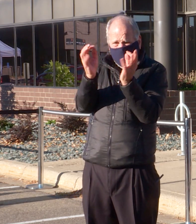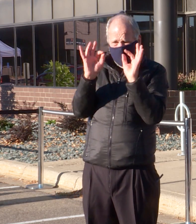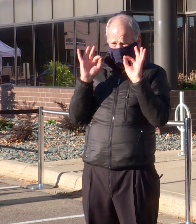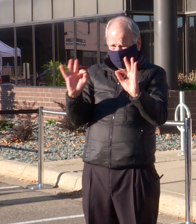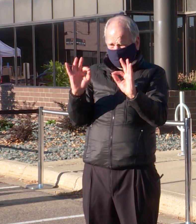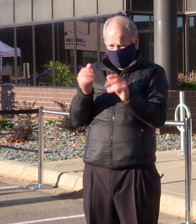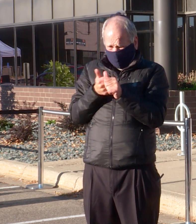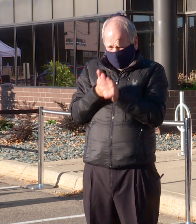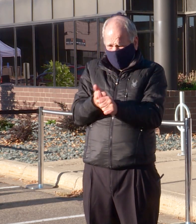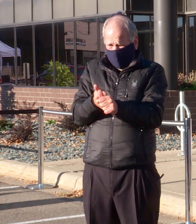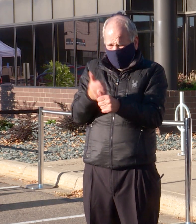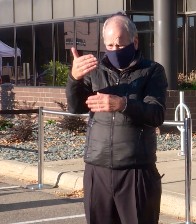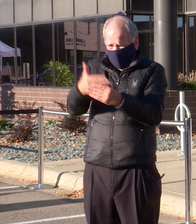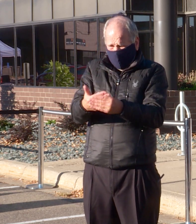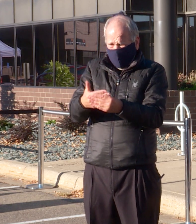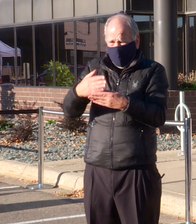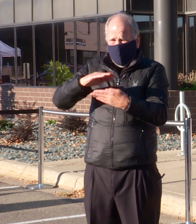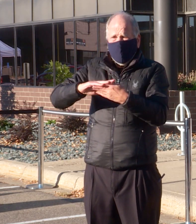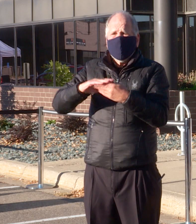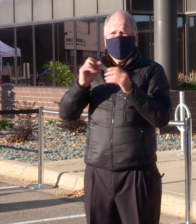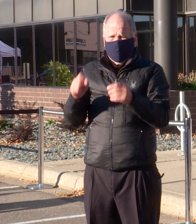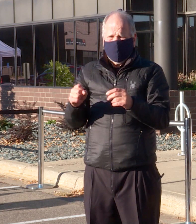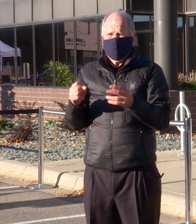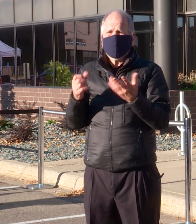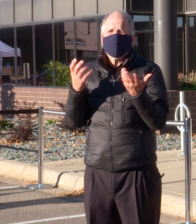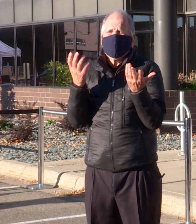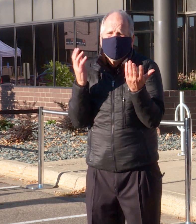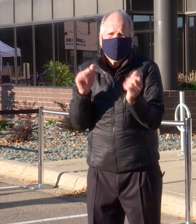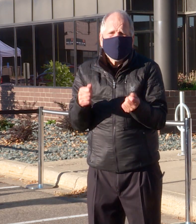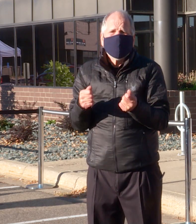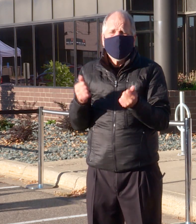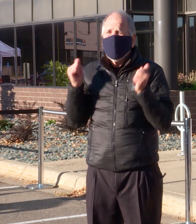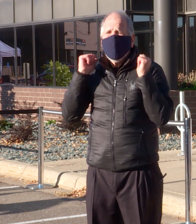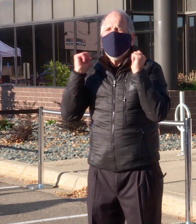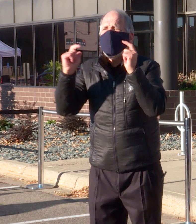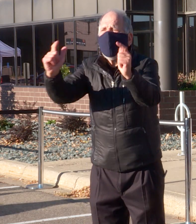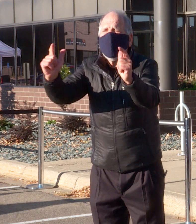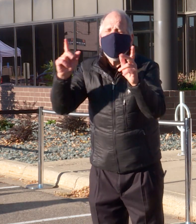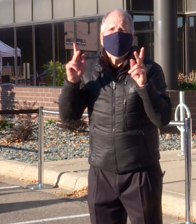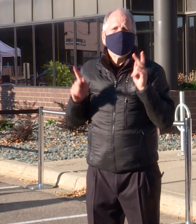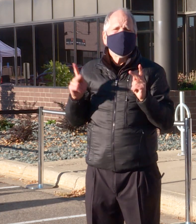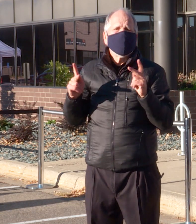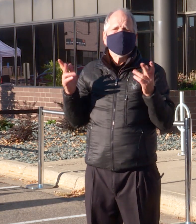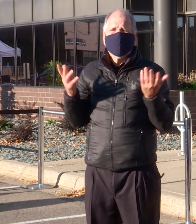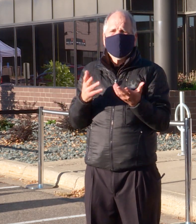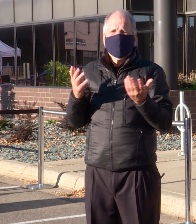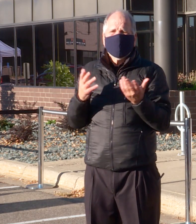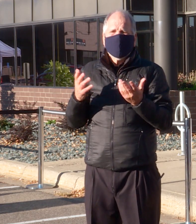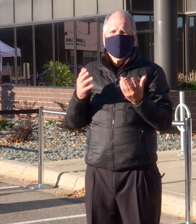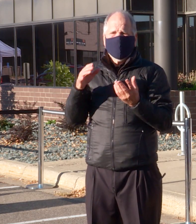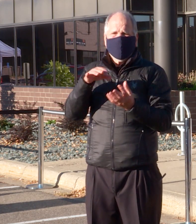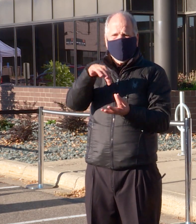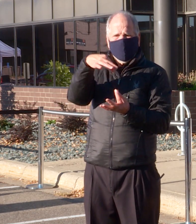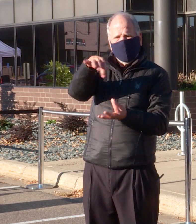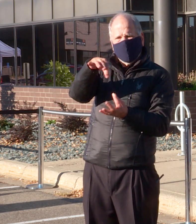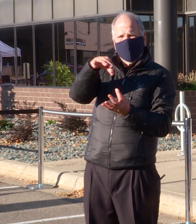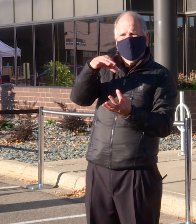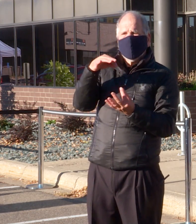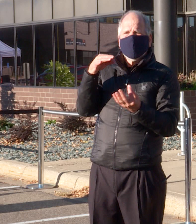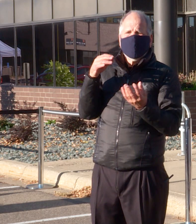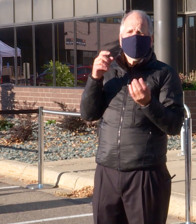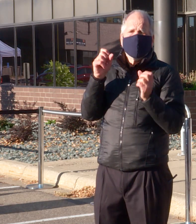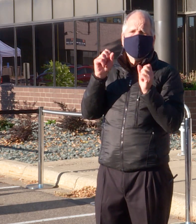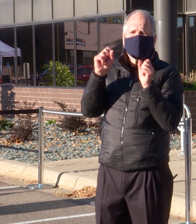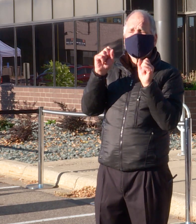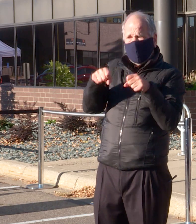will be provided to all of us here at this press conference. And it's also on our website, min